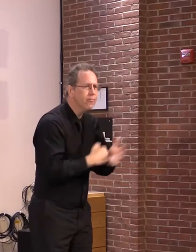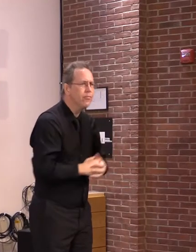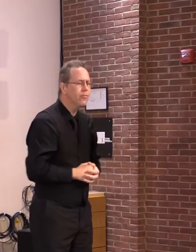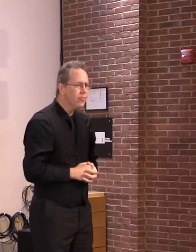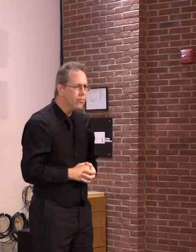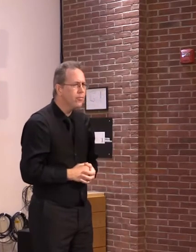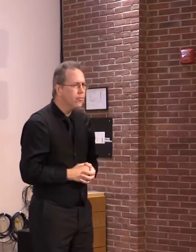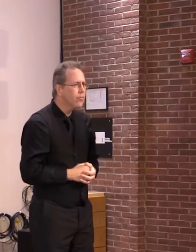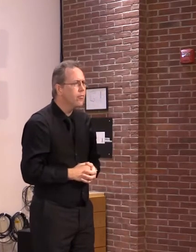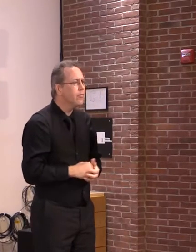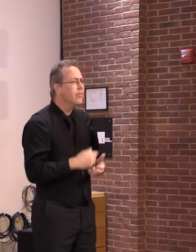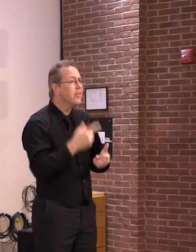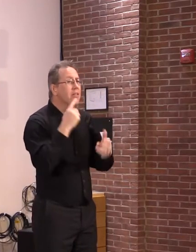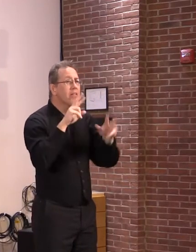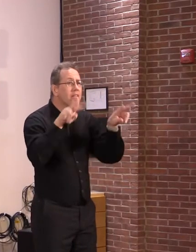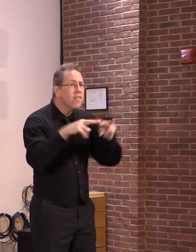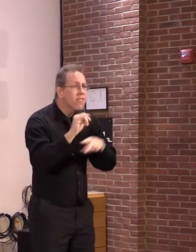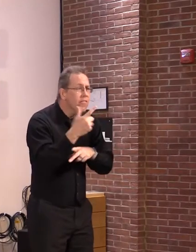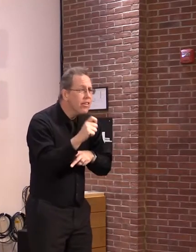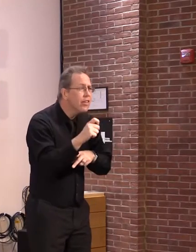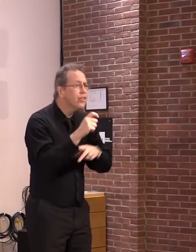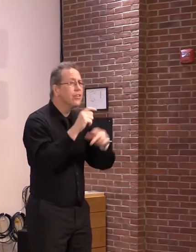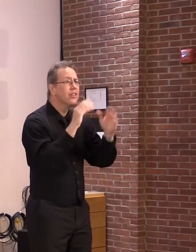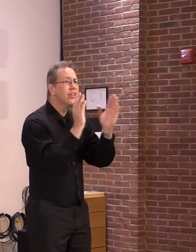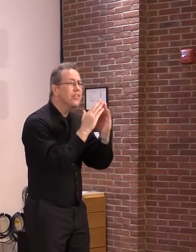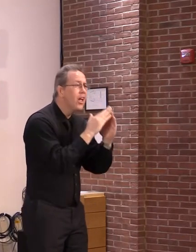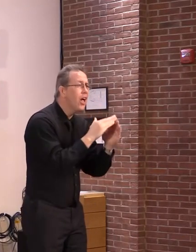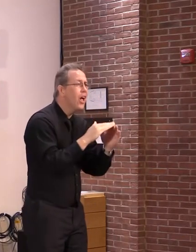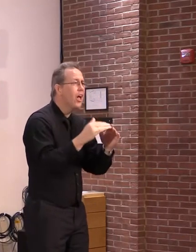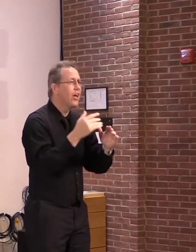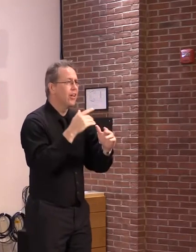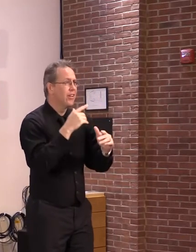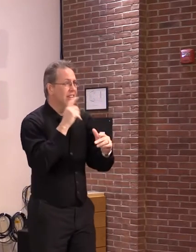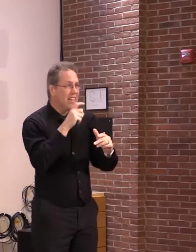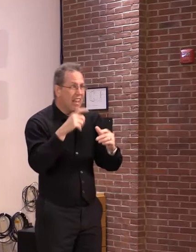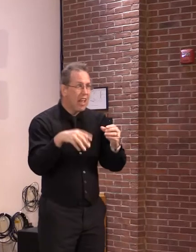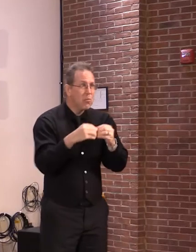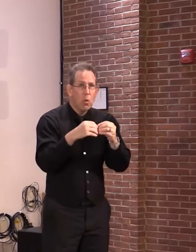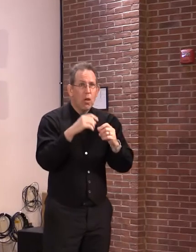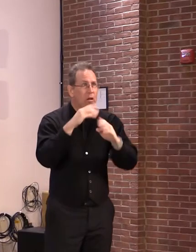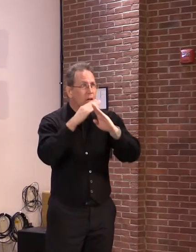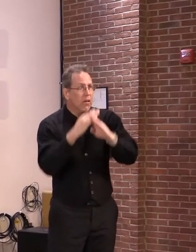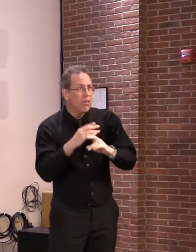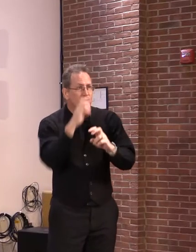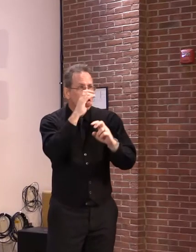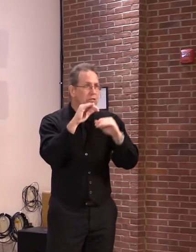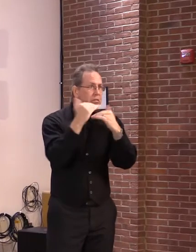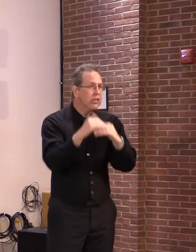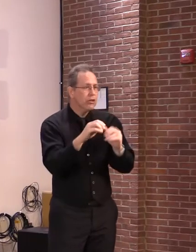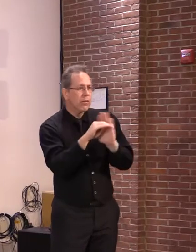downtown as is. And we don't need to add more regulations to the system right now.